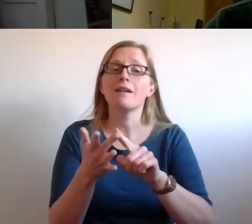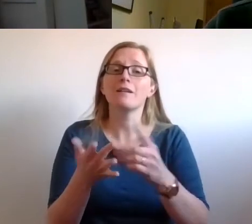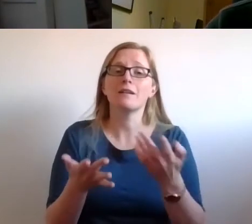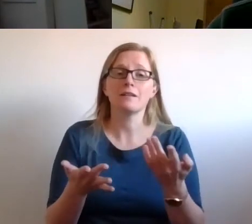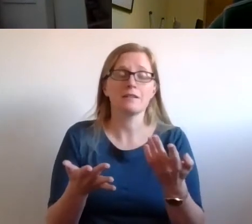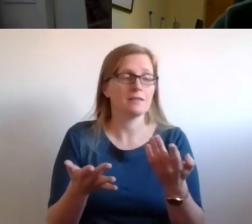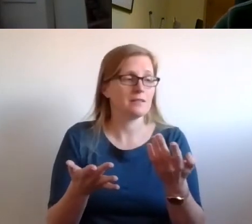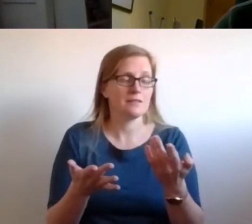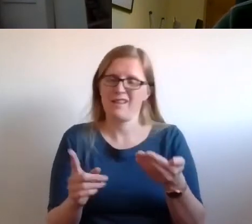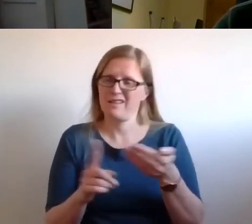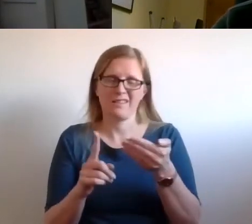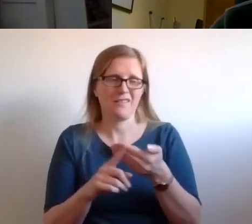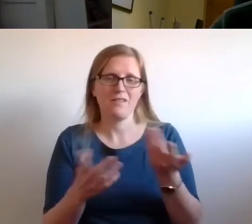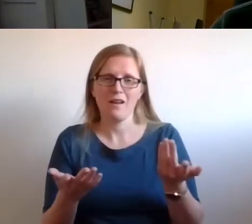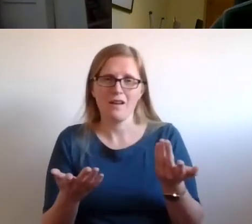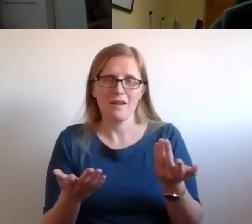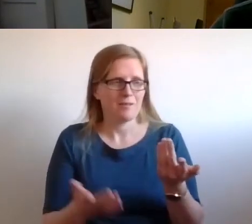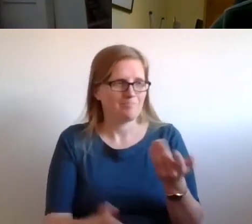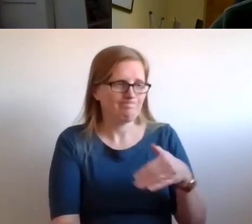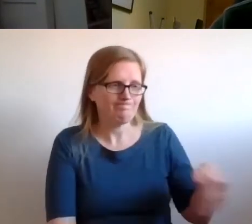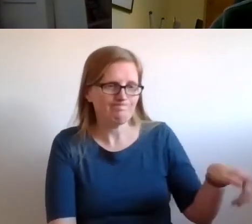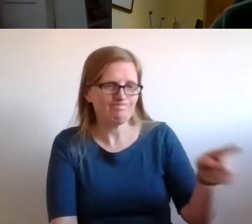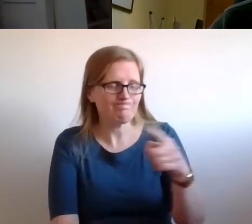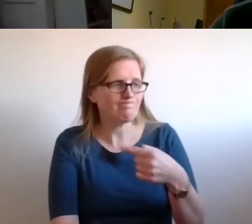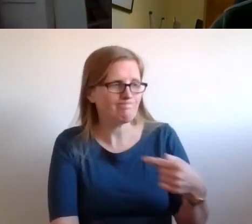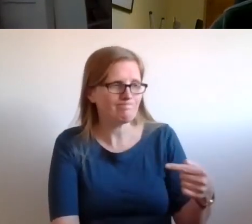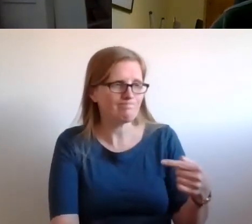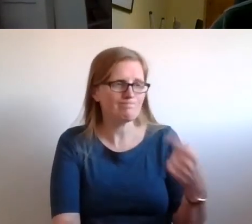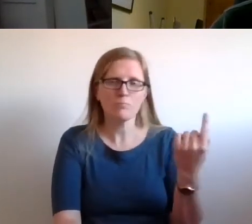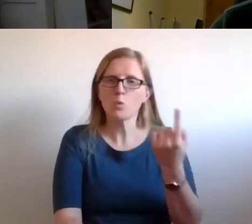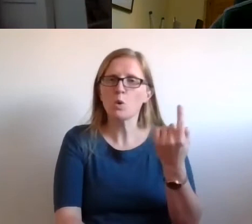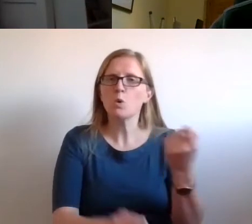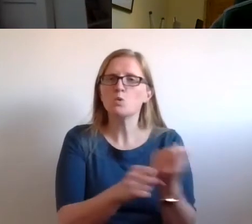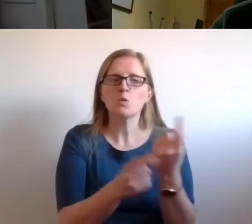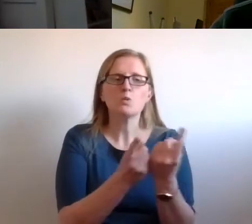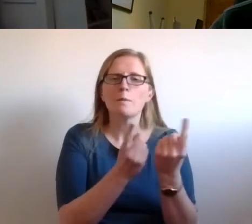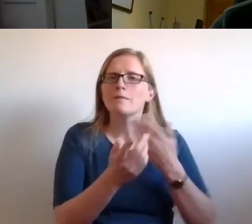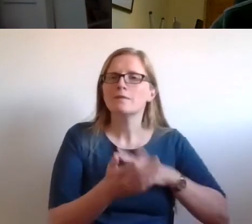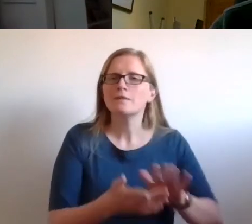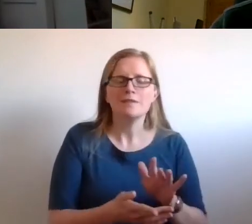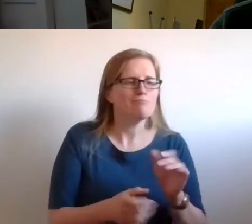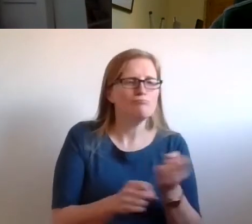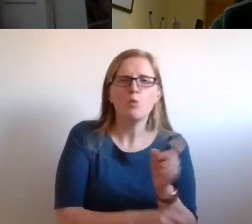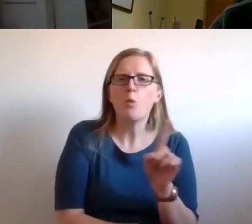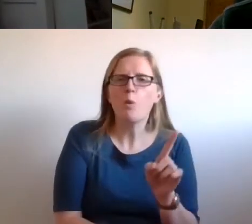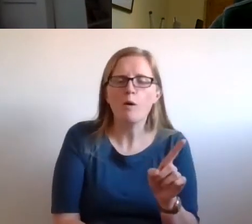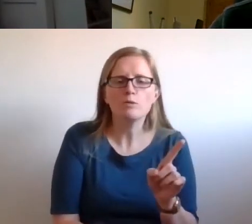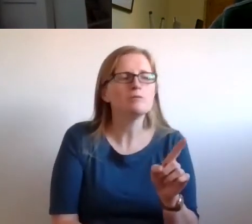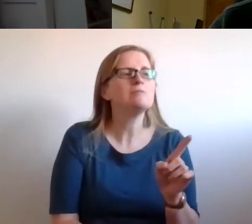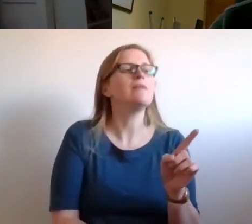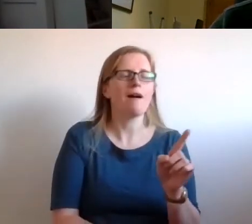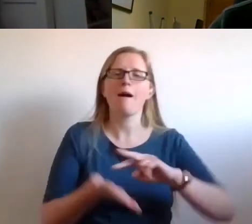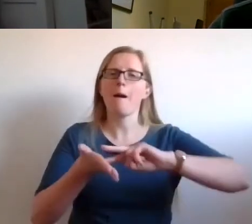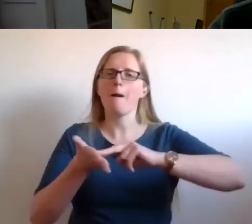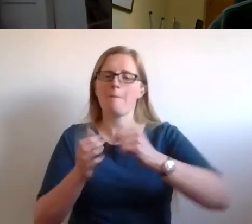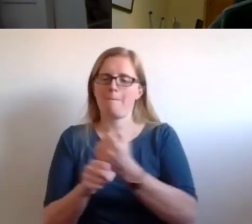who needs to do what within this human rights framework to provide access to justice. And a plan, an action plan was developed.